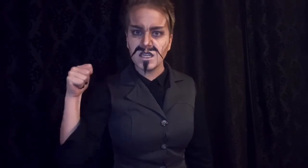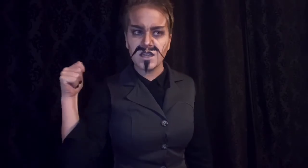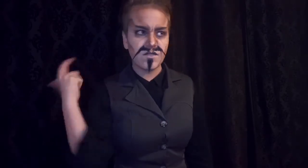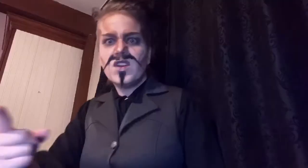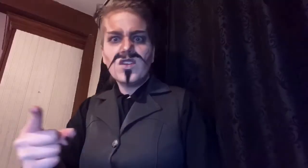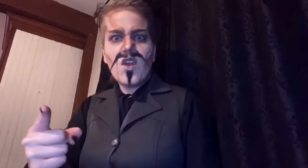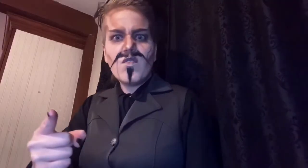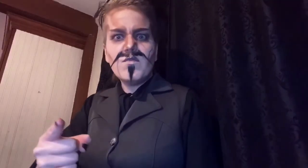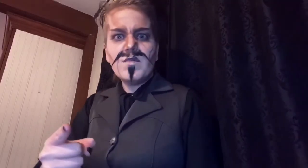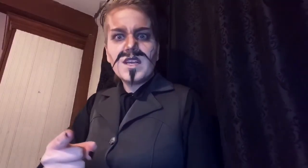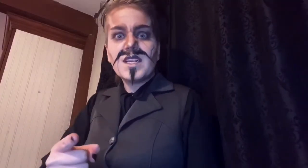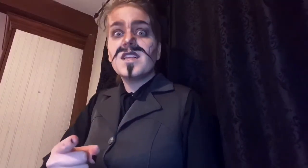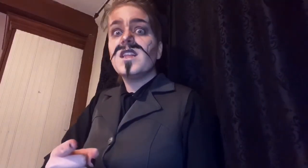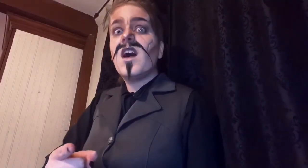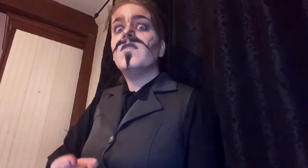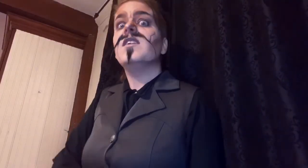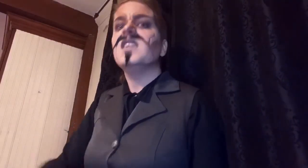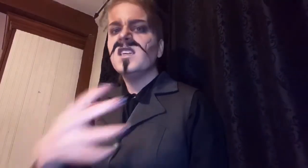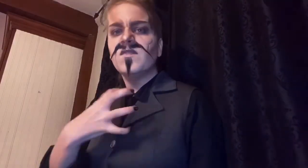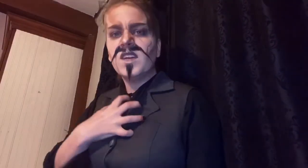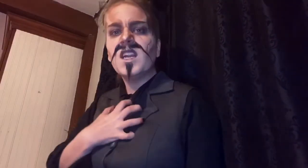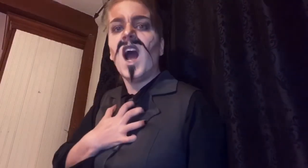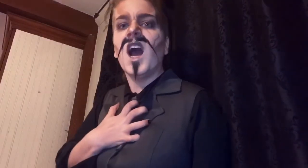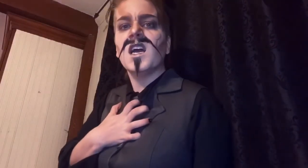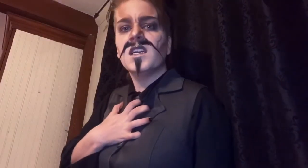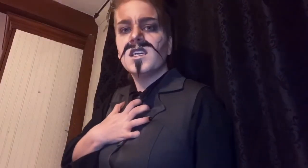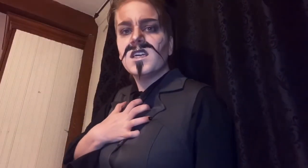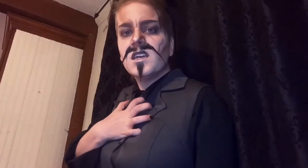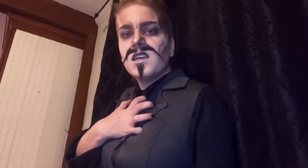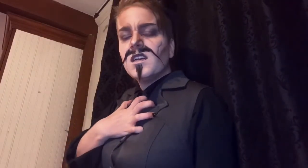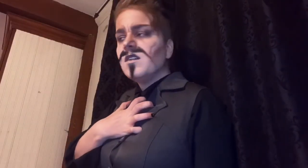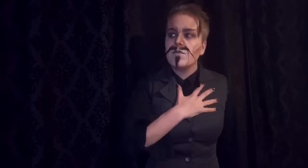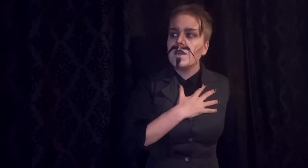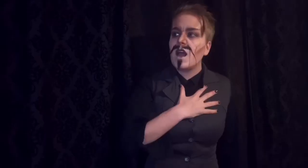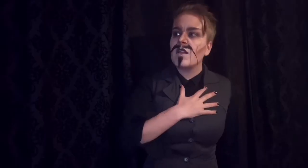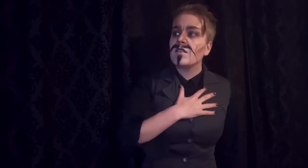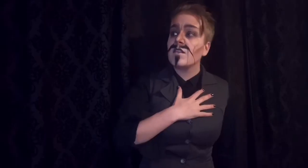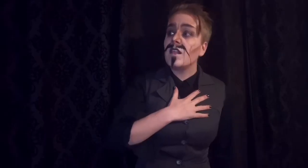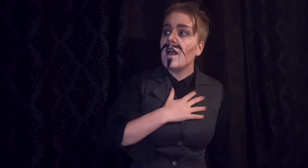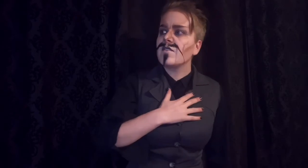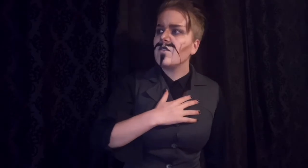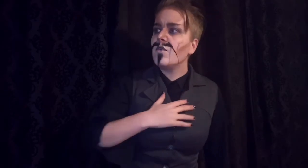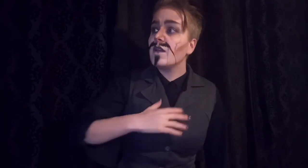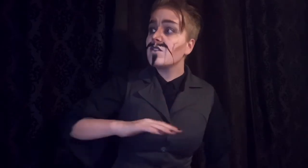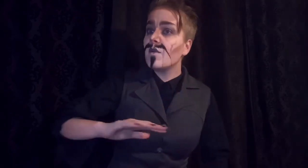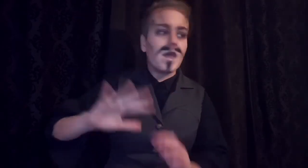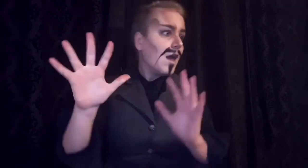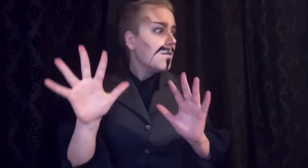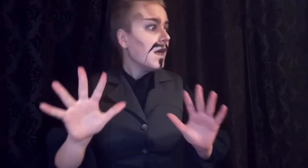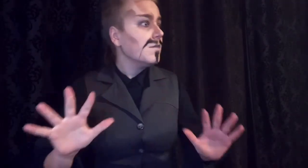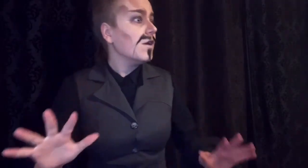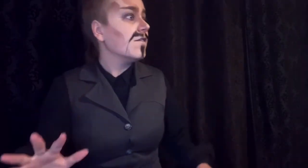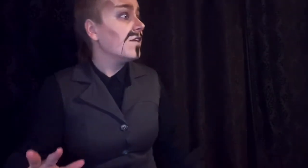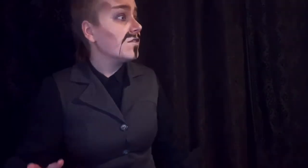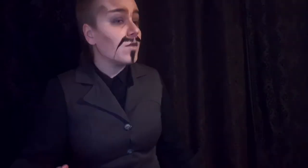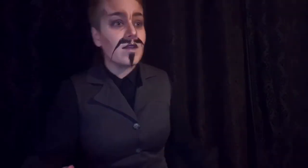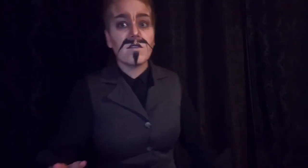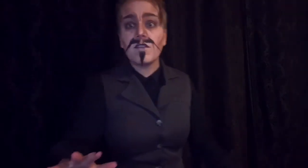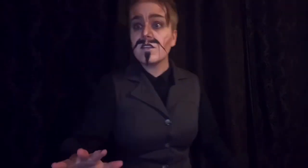Even you, Mrs. Lovett, even I Because the lives of the wicketry Made brave for the rest of us,